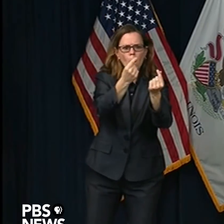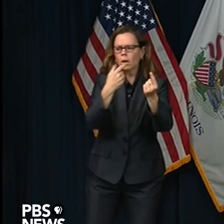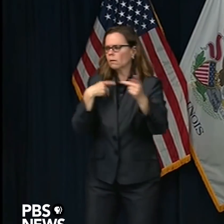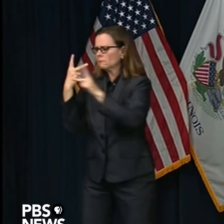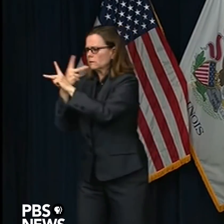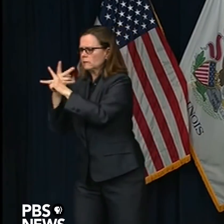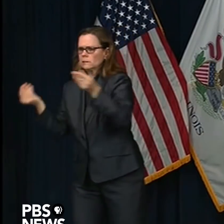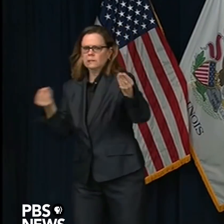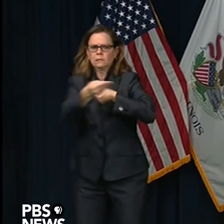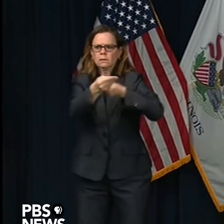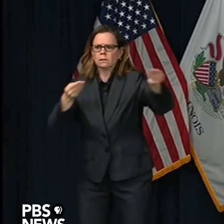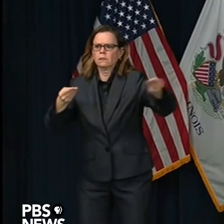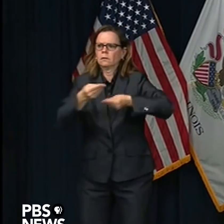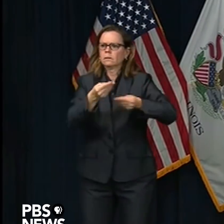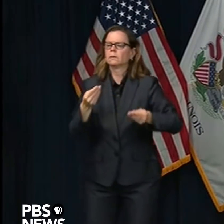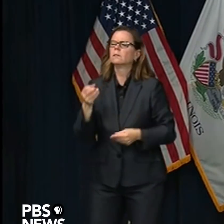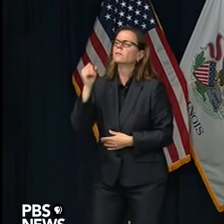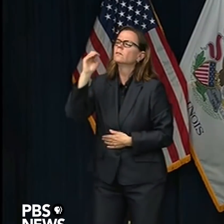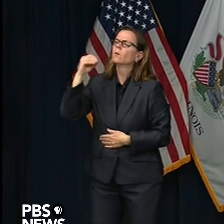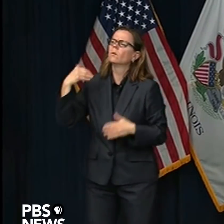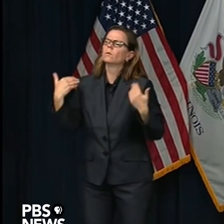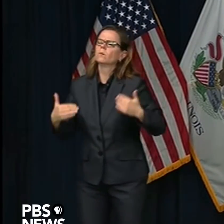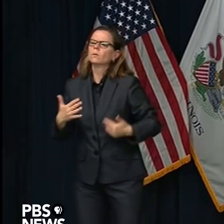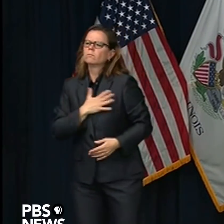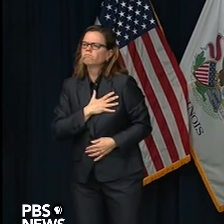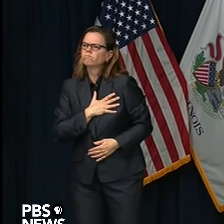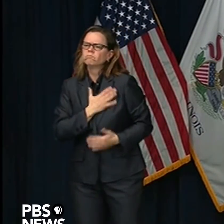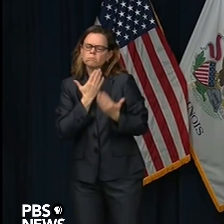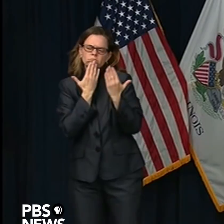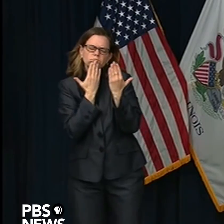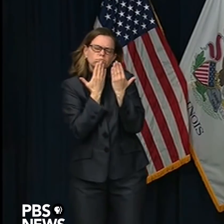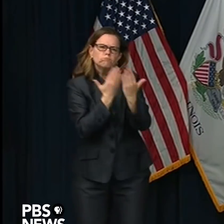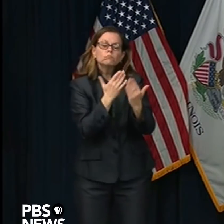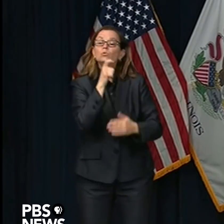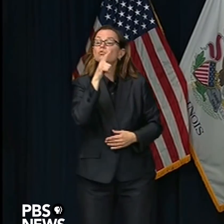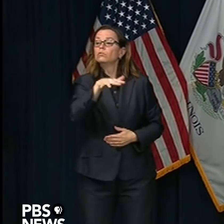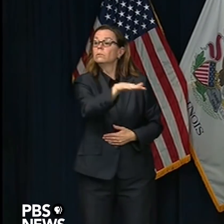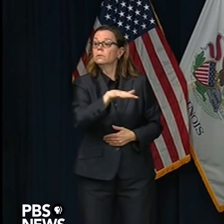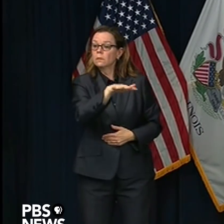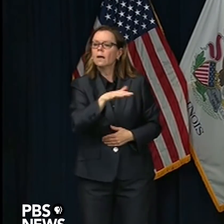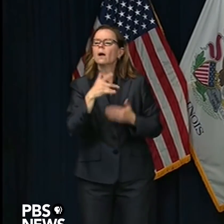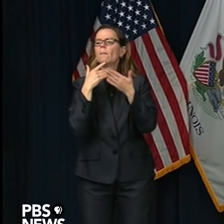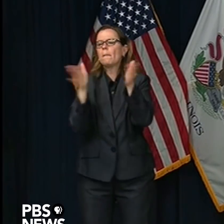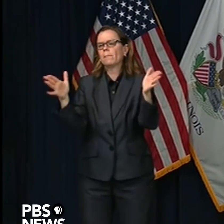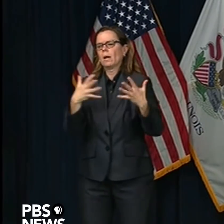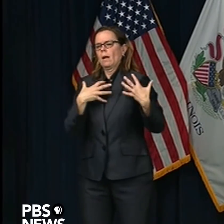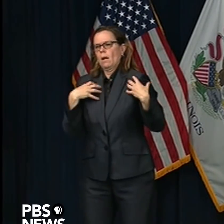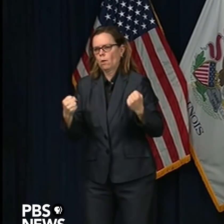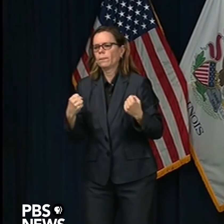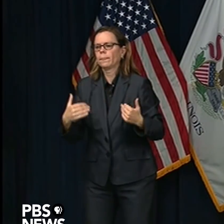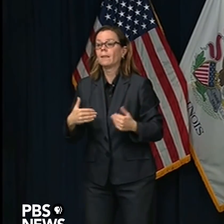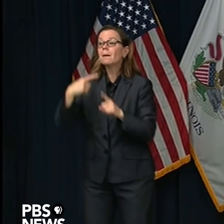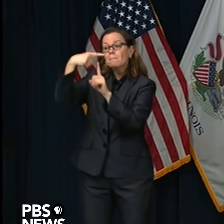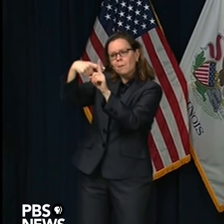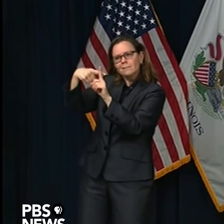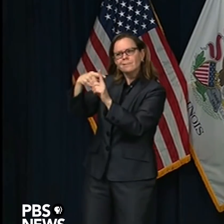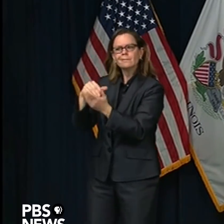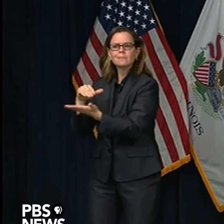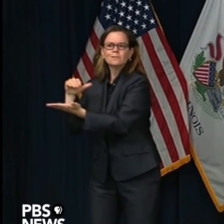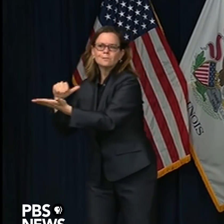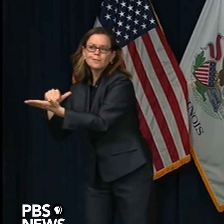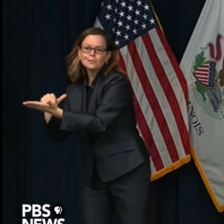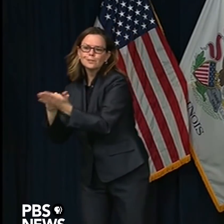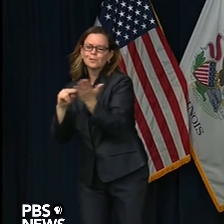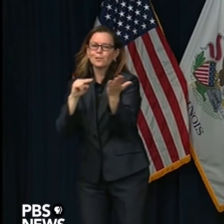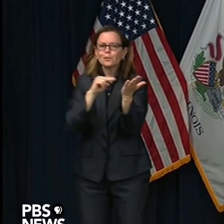thank you to my public health professionals, but also thank you to the doctors and the nurses and the community organizations. Thank you to the